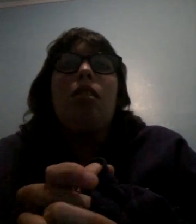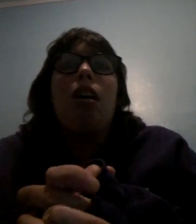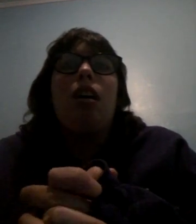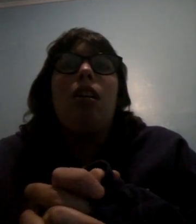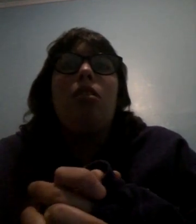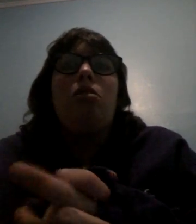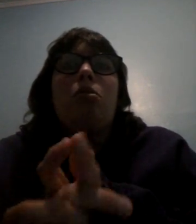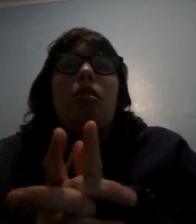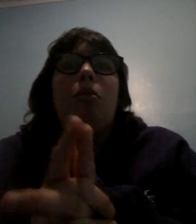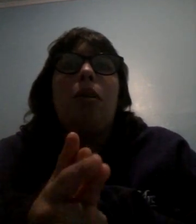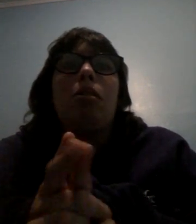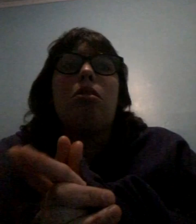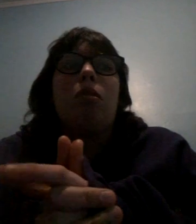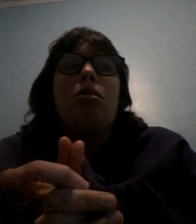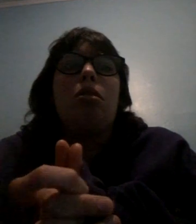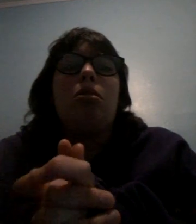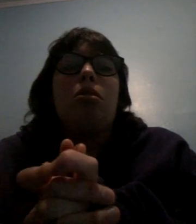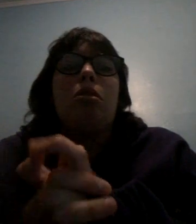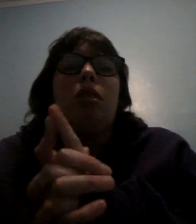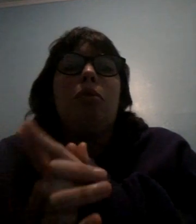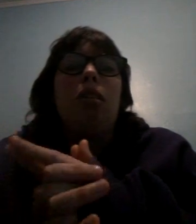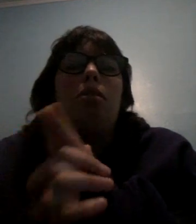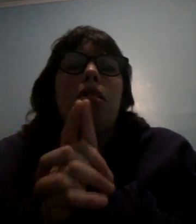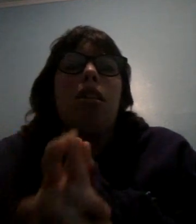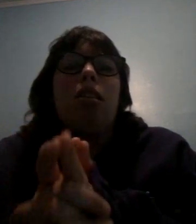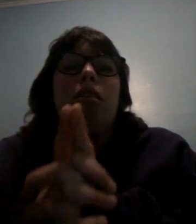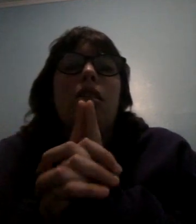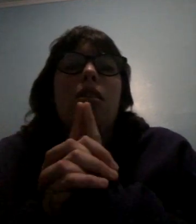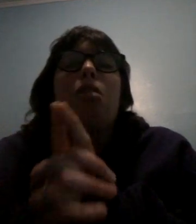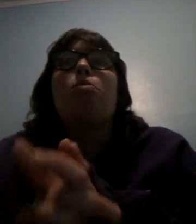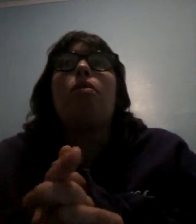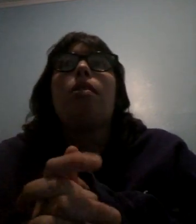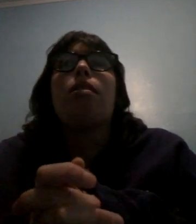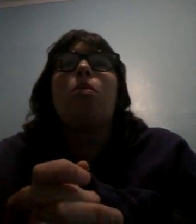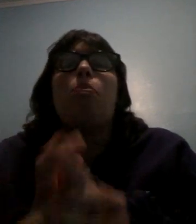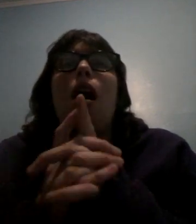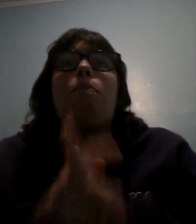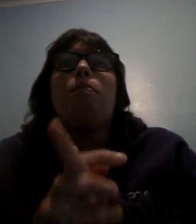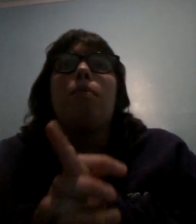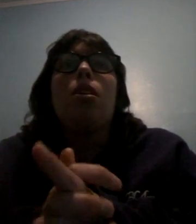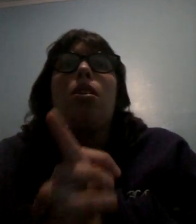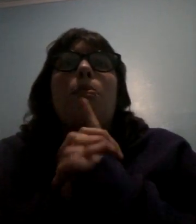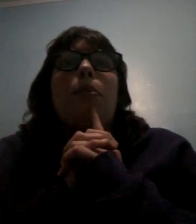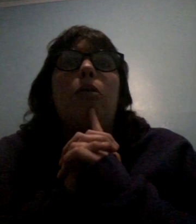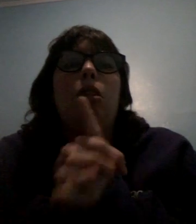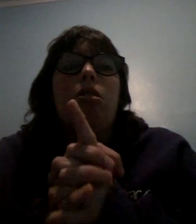I used to work on Mondays and Wednesdays and Fridays and it was pretty funny because my mom put my real